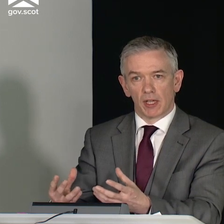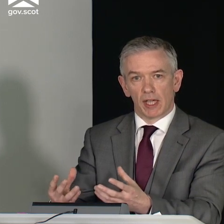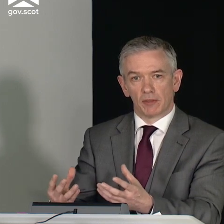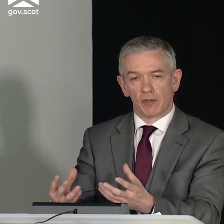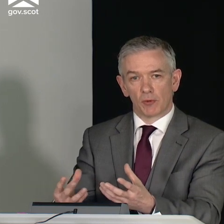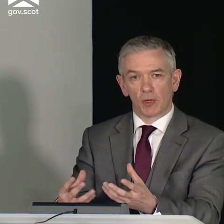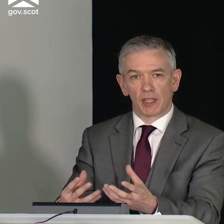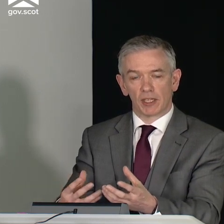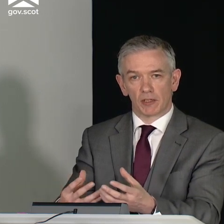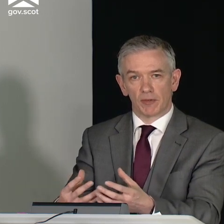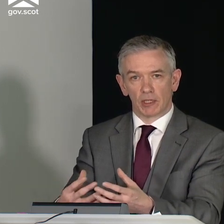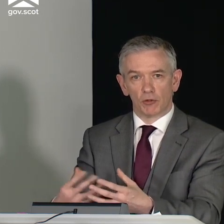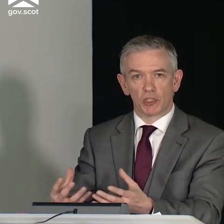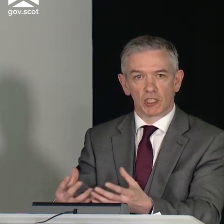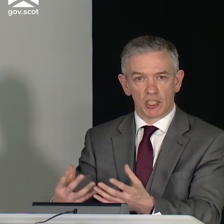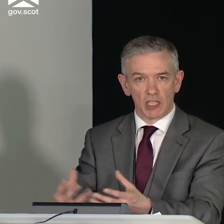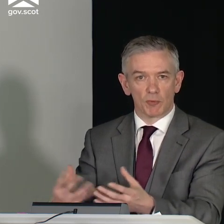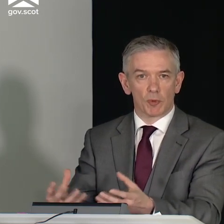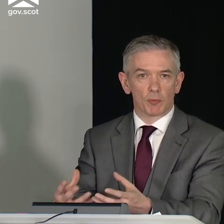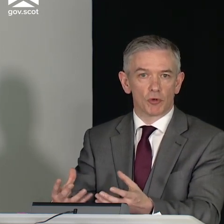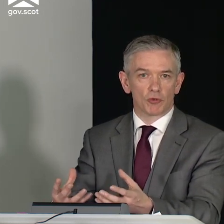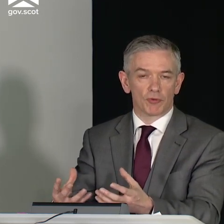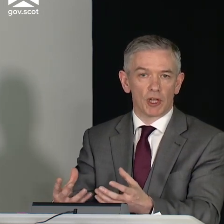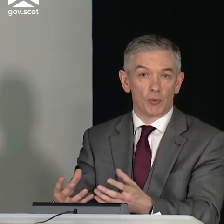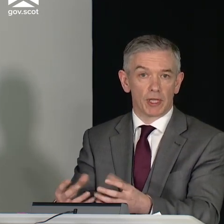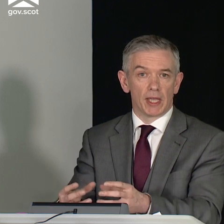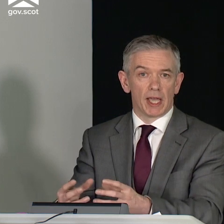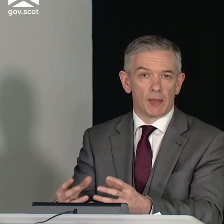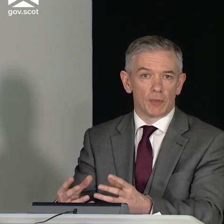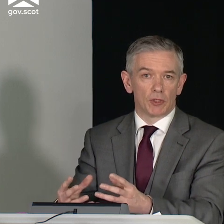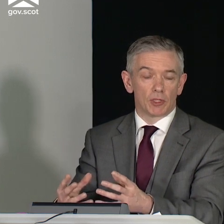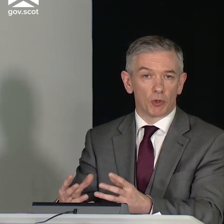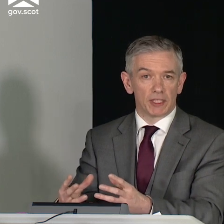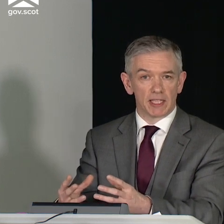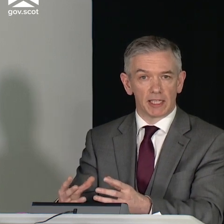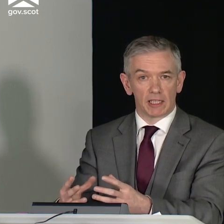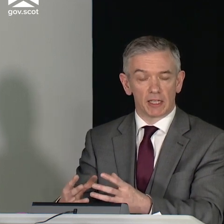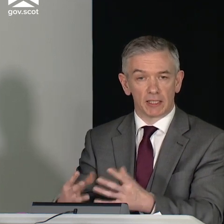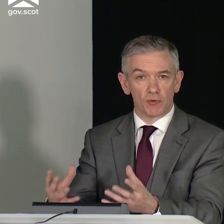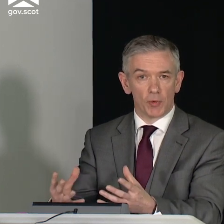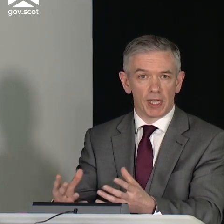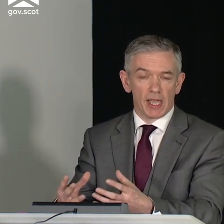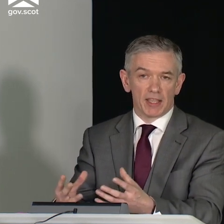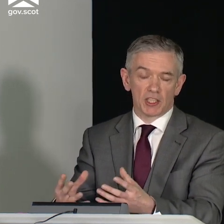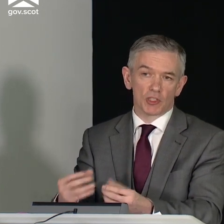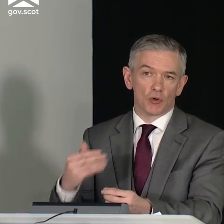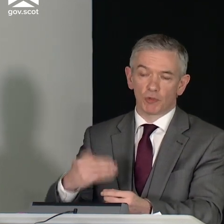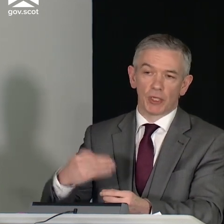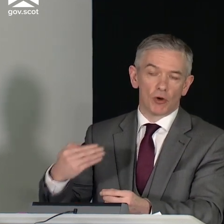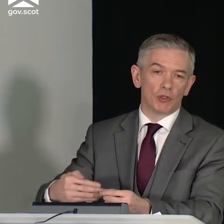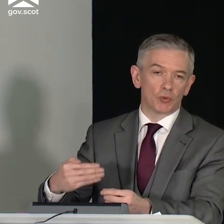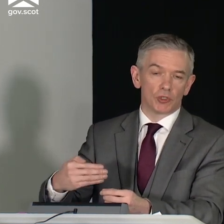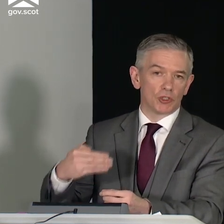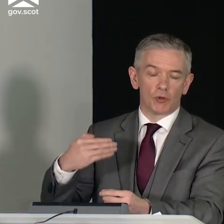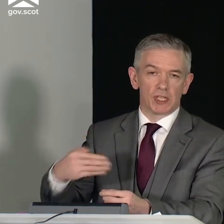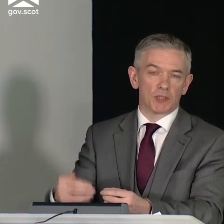to develop what I think are very lucid and sensible proposals for how we deploy testing in a different way. This goes